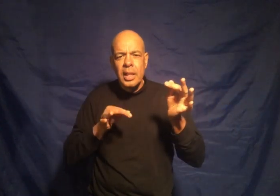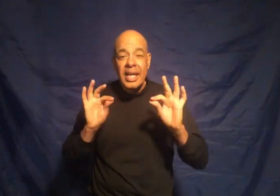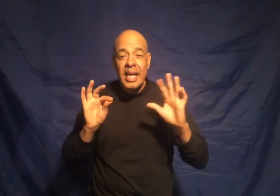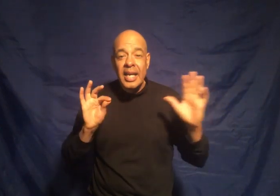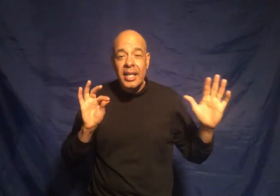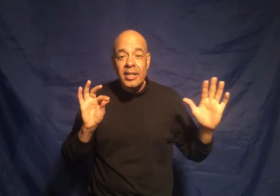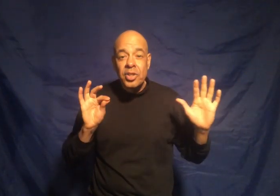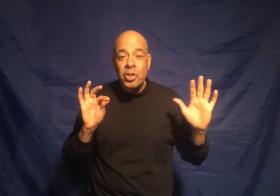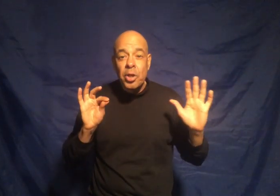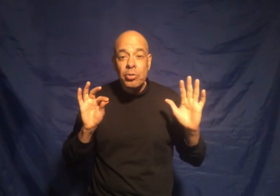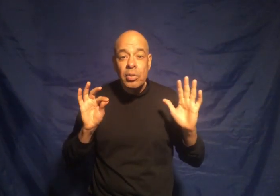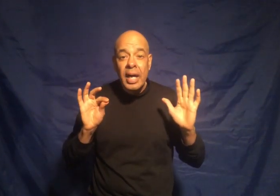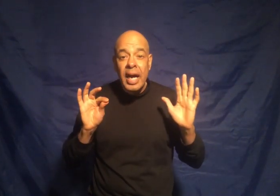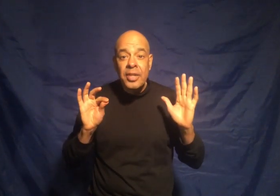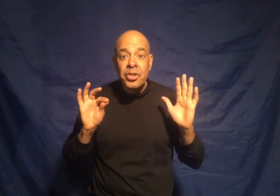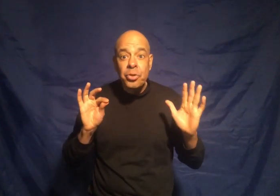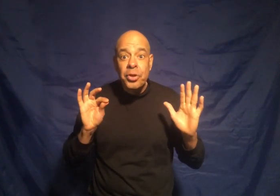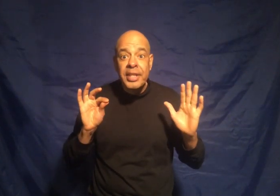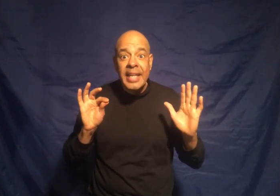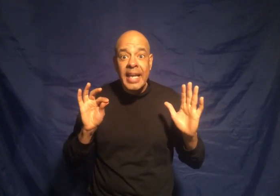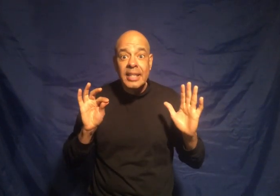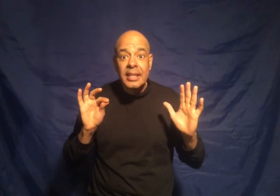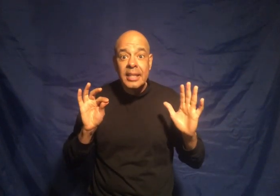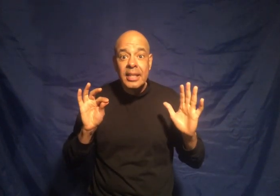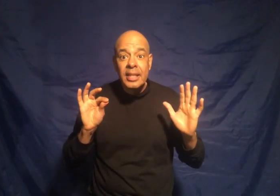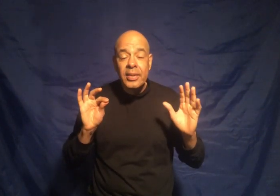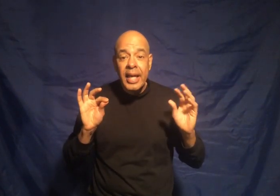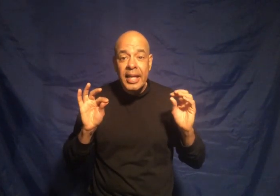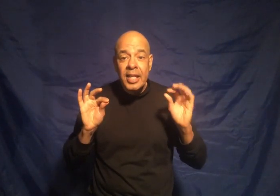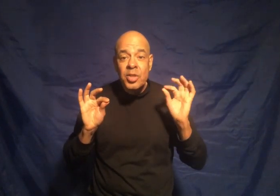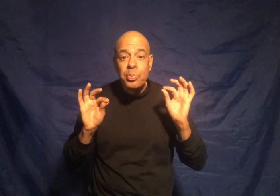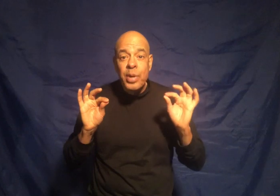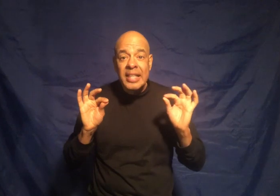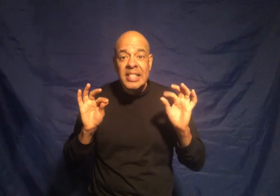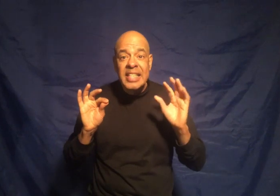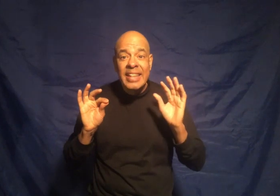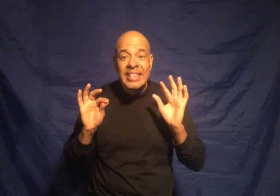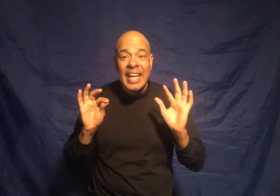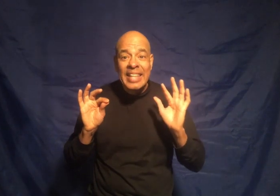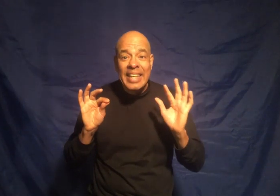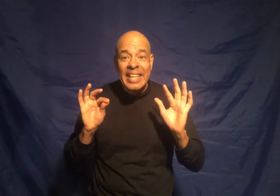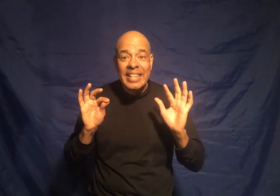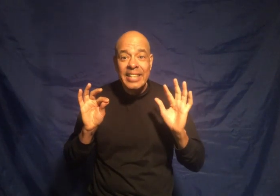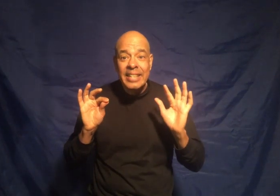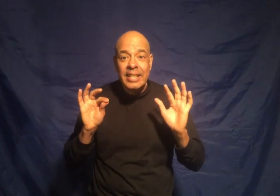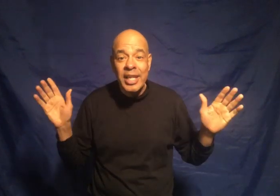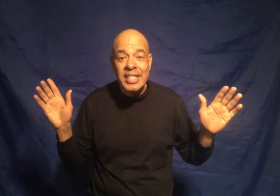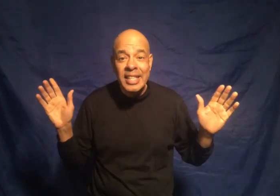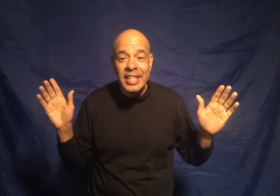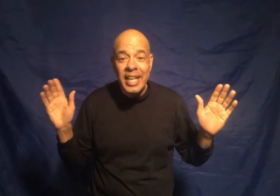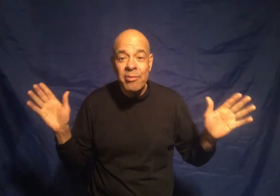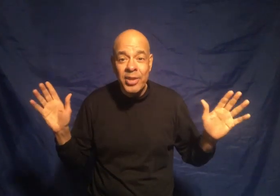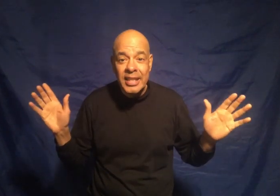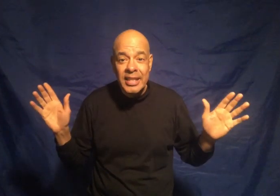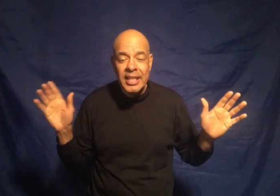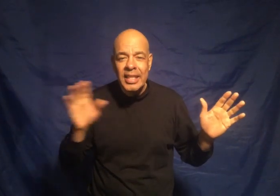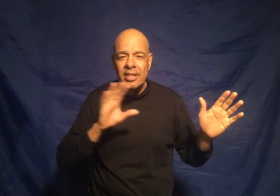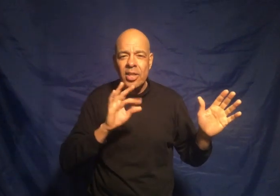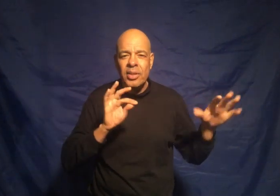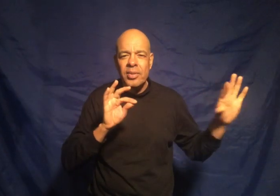this is not a story yet okay it's practicing the technique it's infinite so you